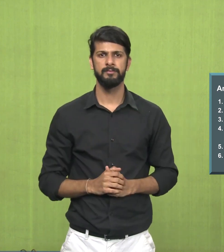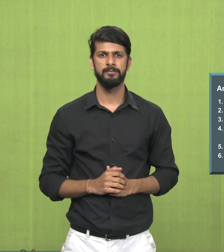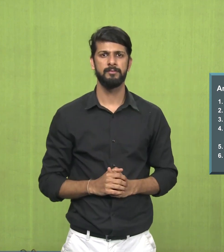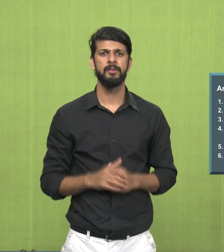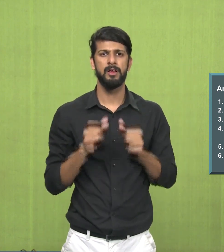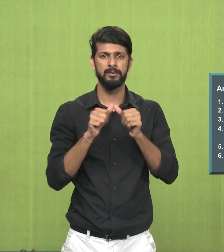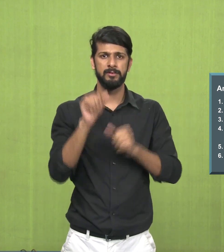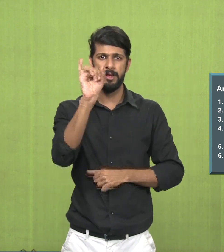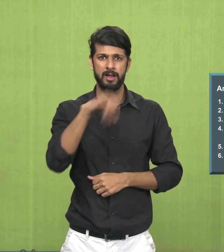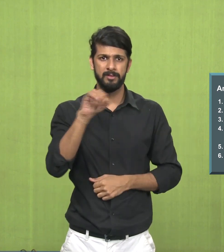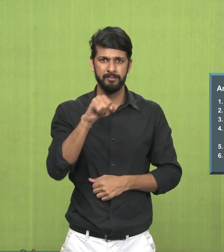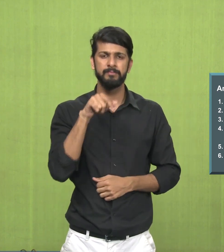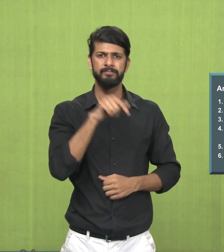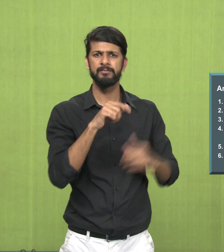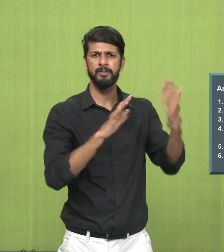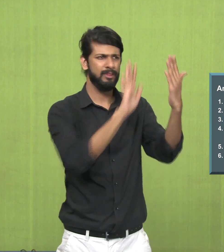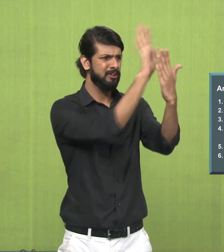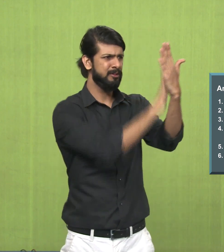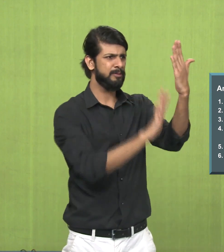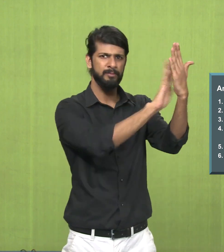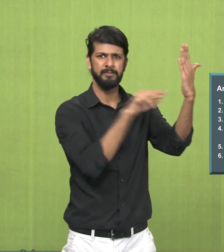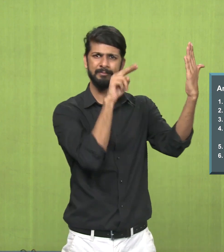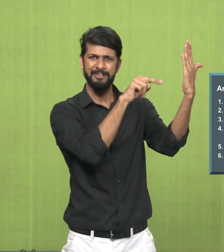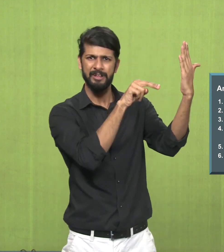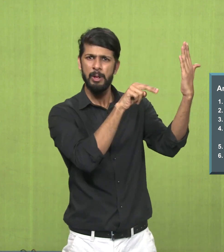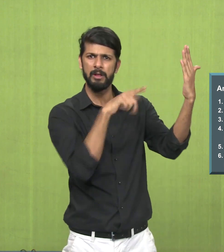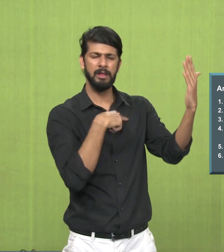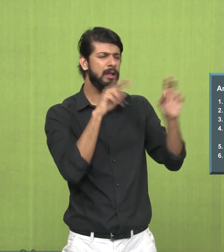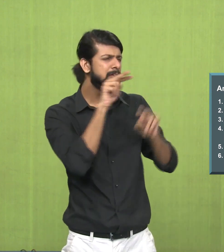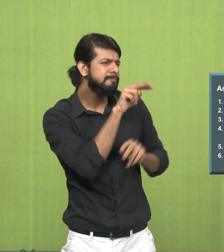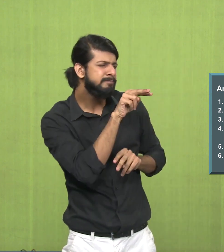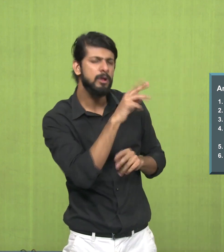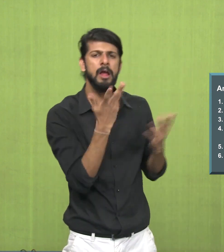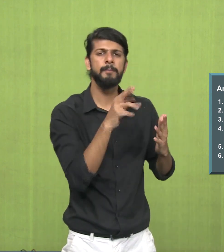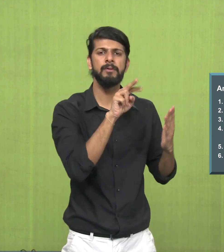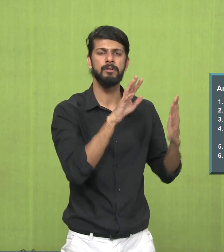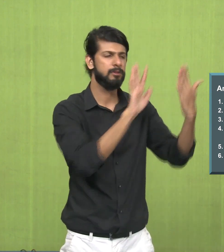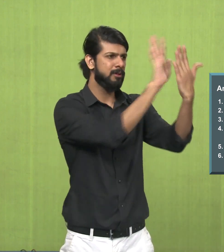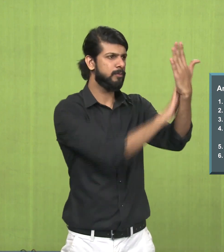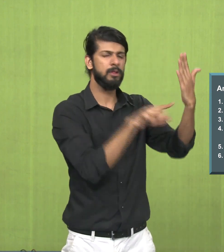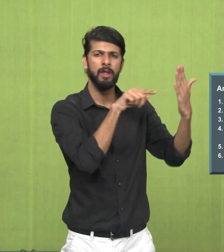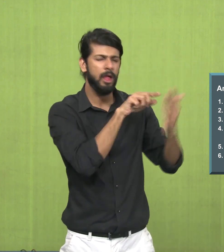Answer number 6, the entire mood of the painting is